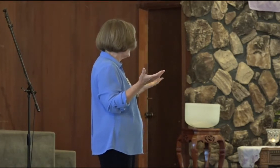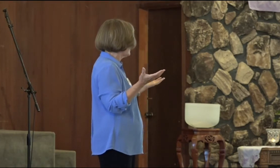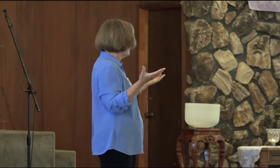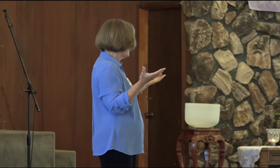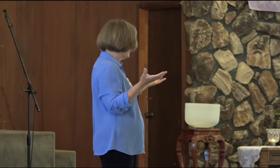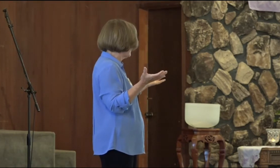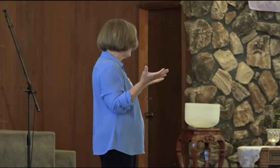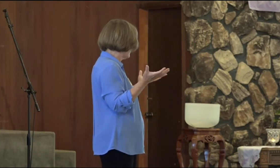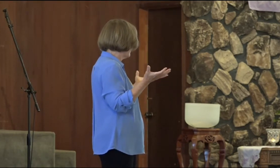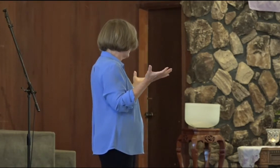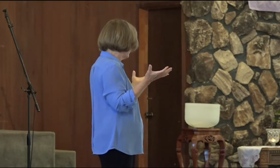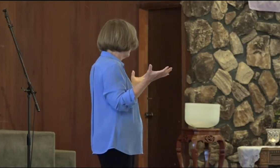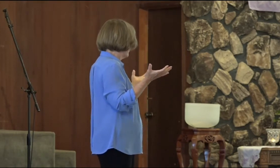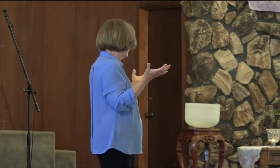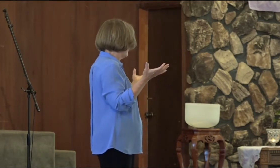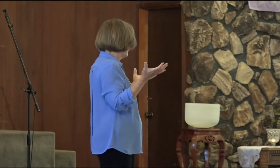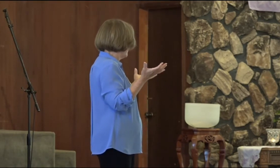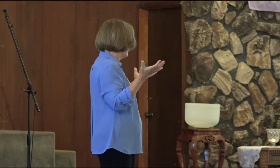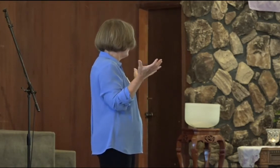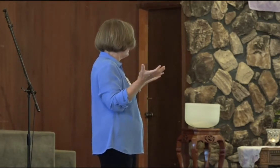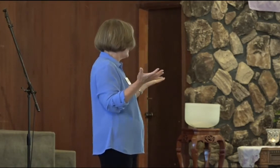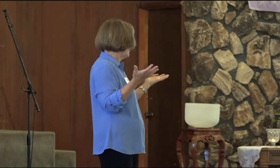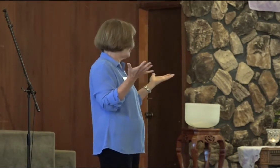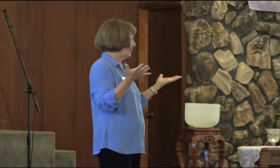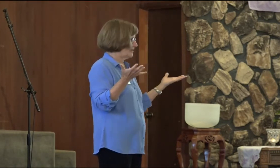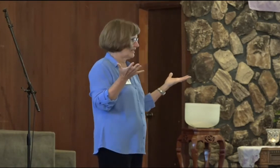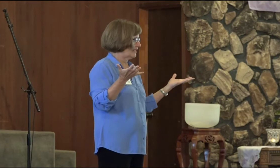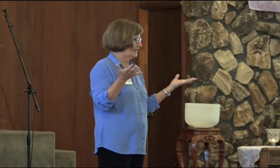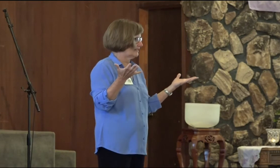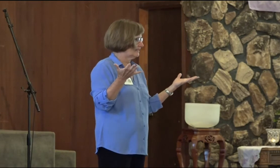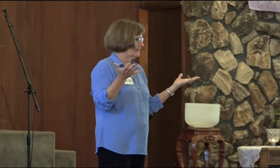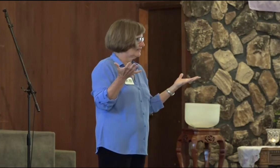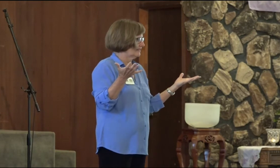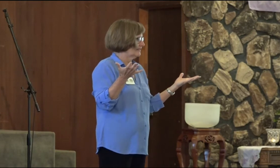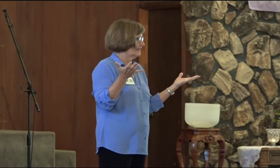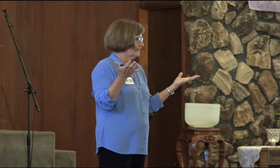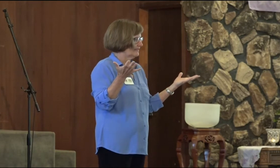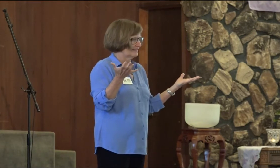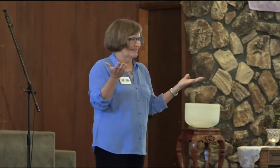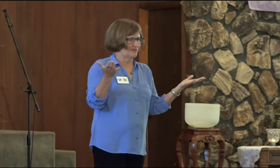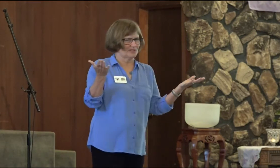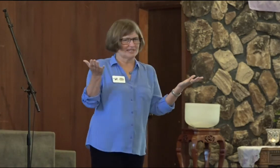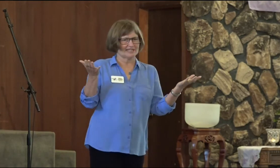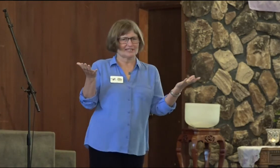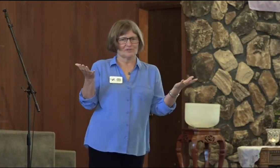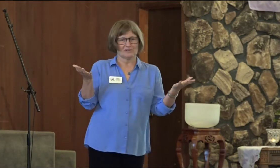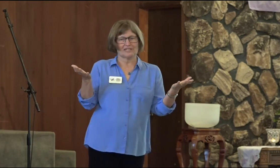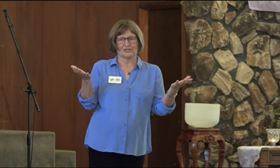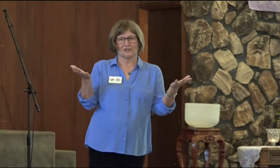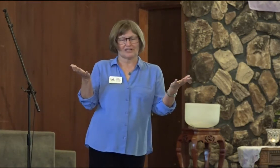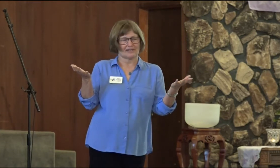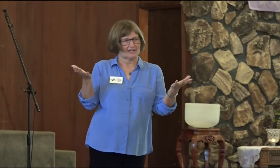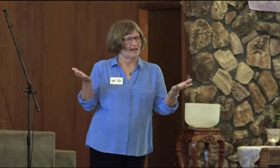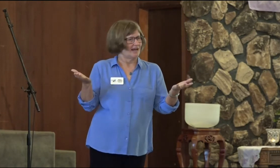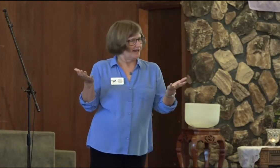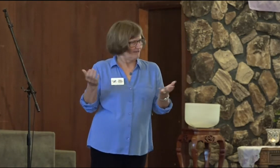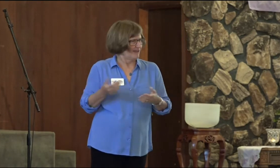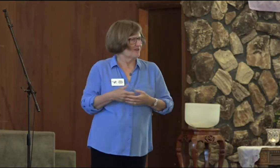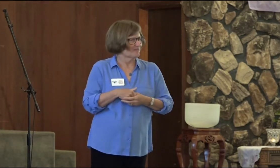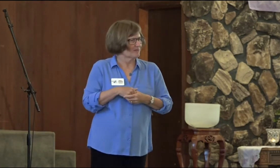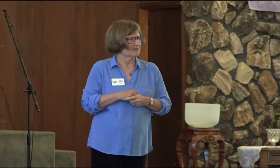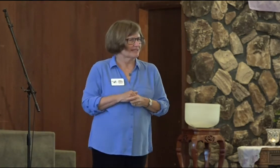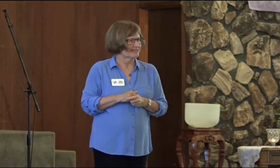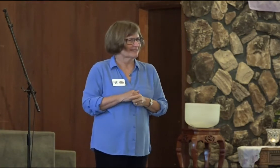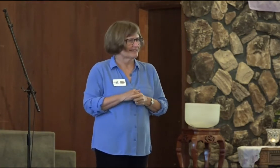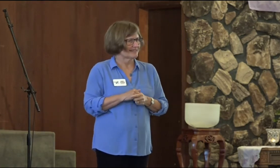This is a divine community. I was telling someone yesterday that I